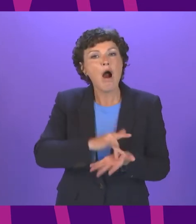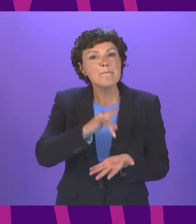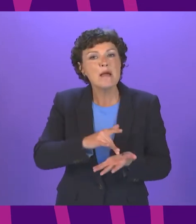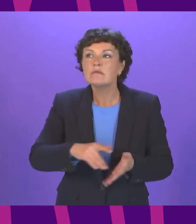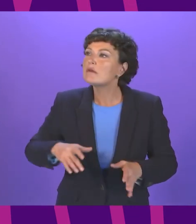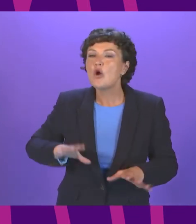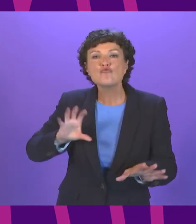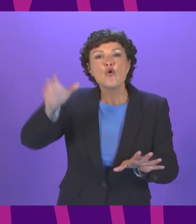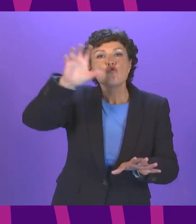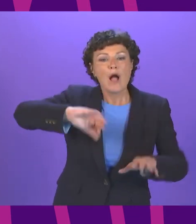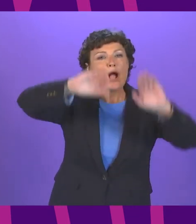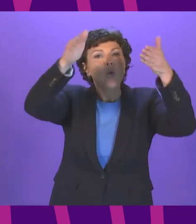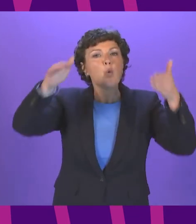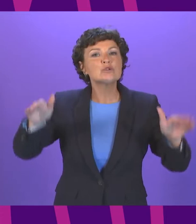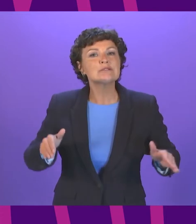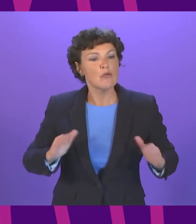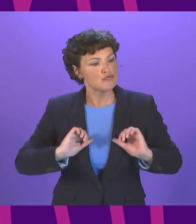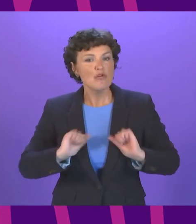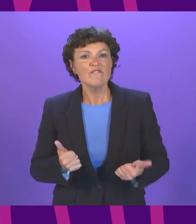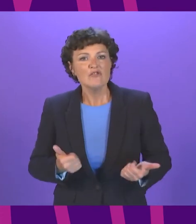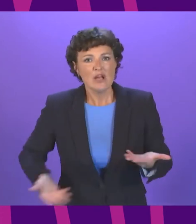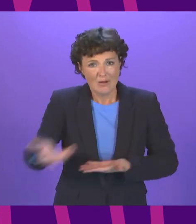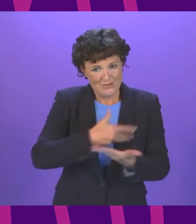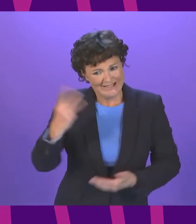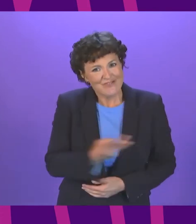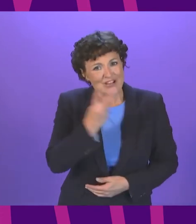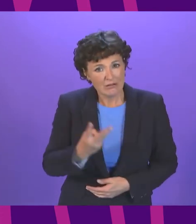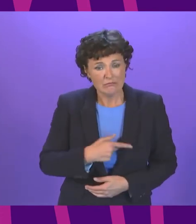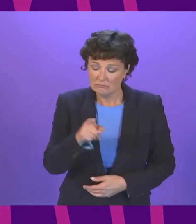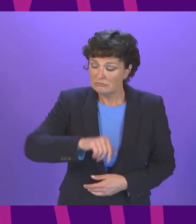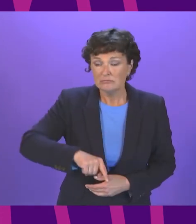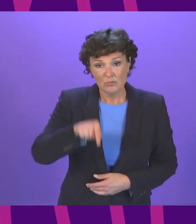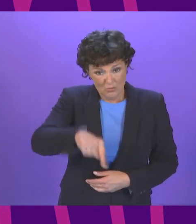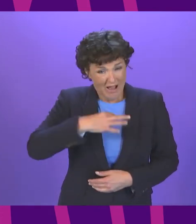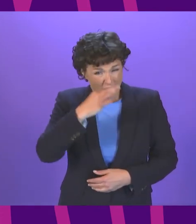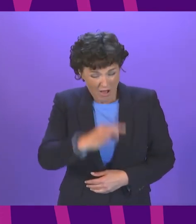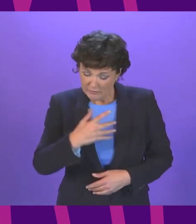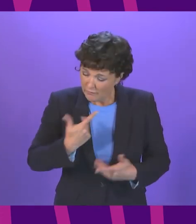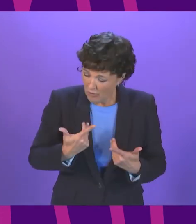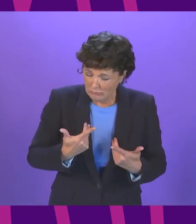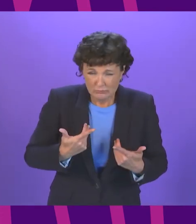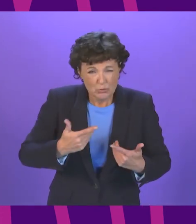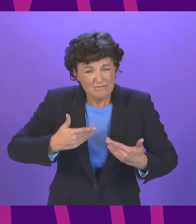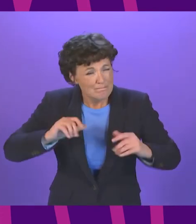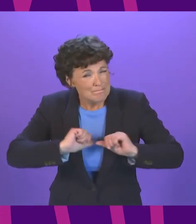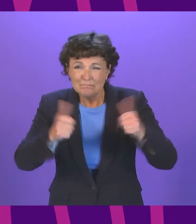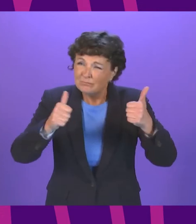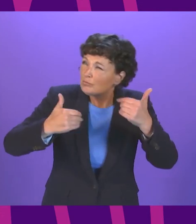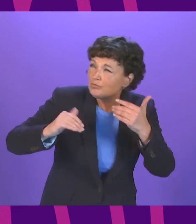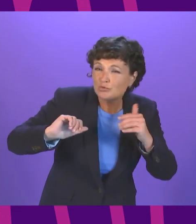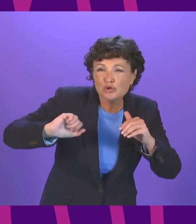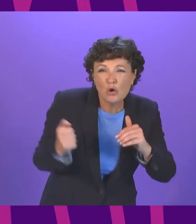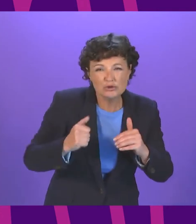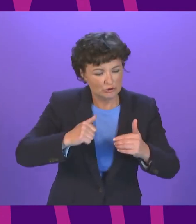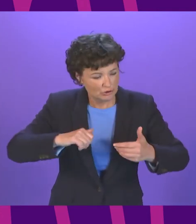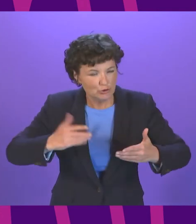and island recovery Scottish Labour called for the most ambitious job creation scheme in the history of the Scottish Parliament to confront that